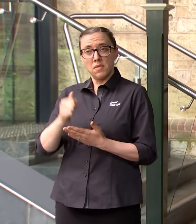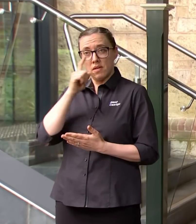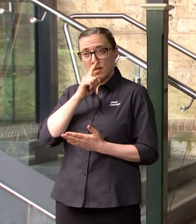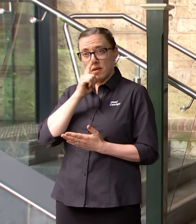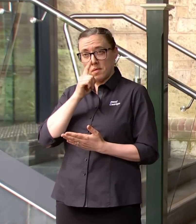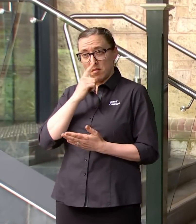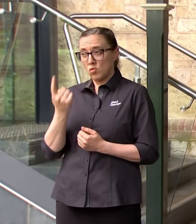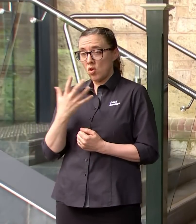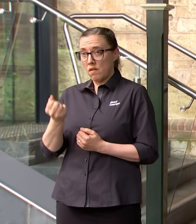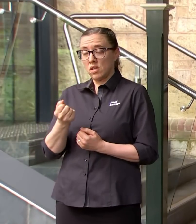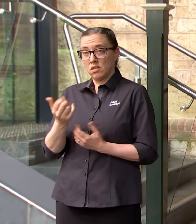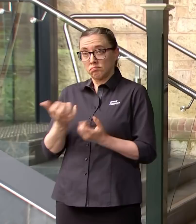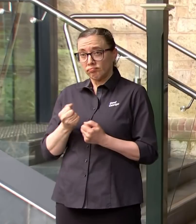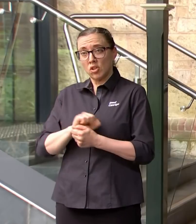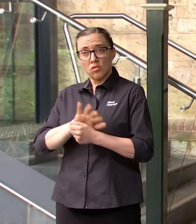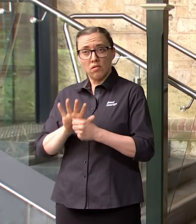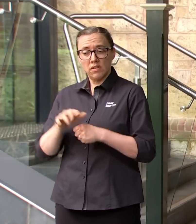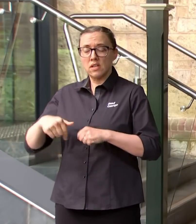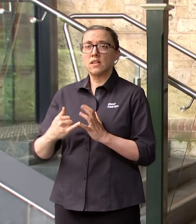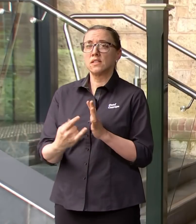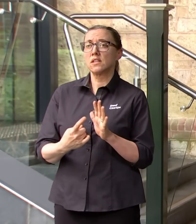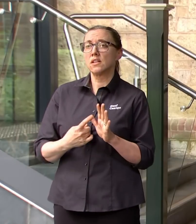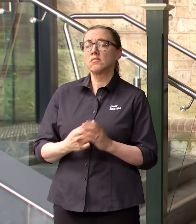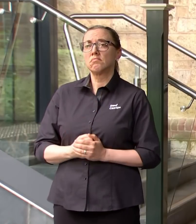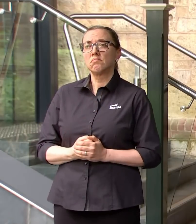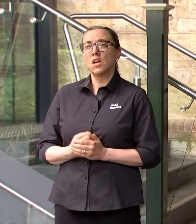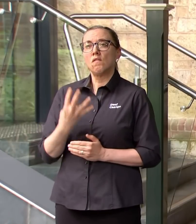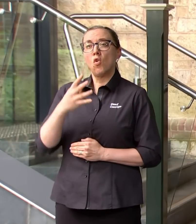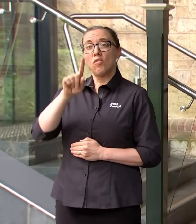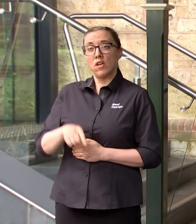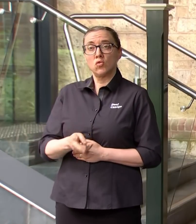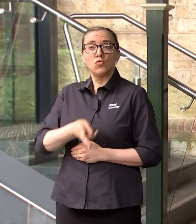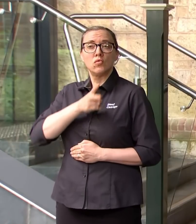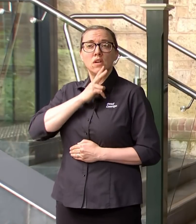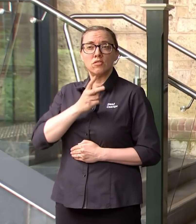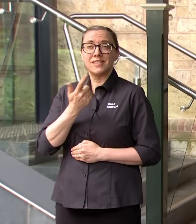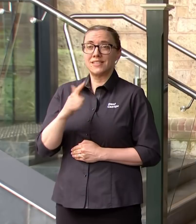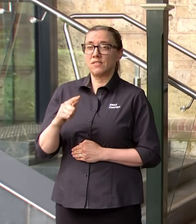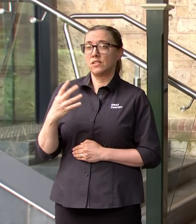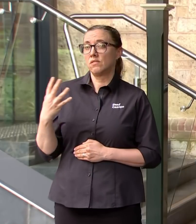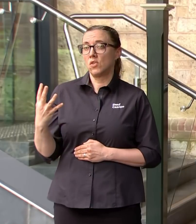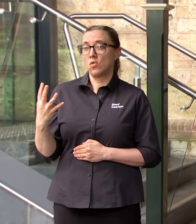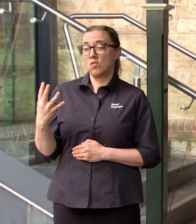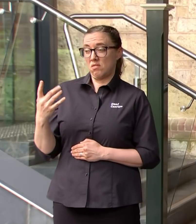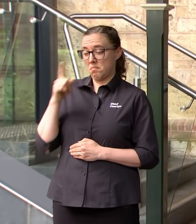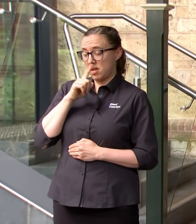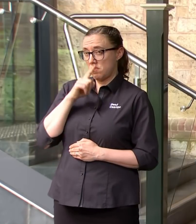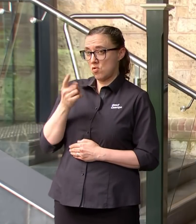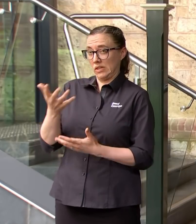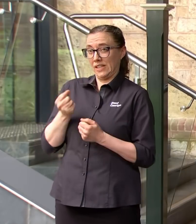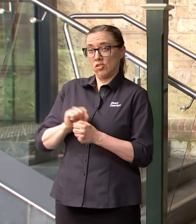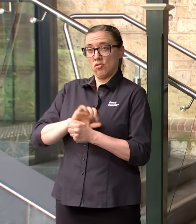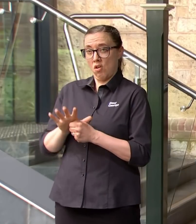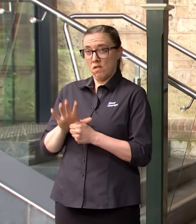new positive cases in South Australia. In fact 4,274 positive cases